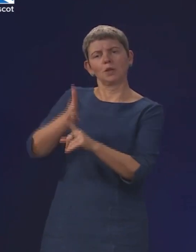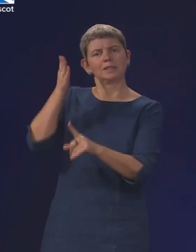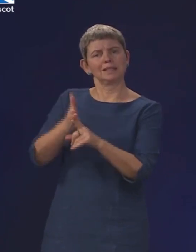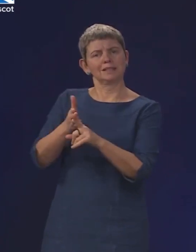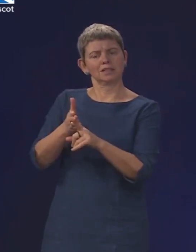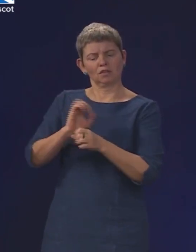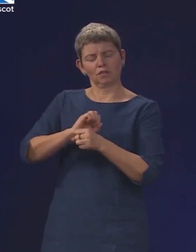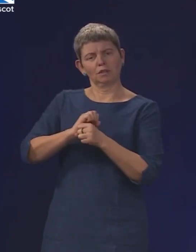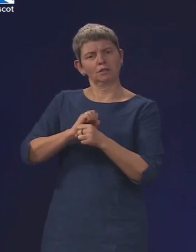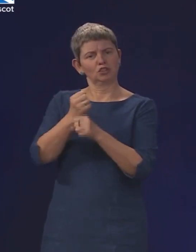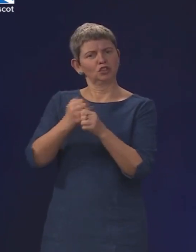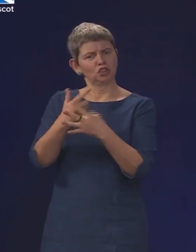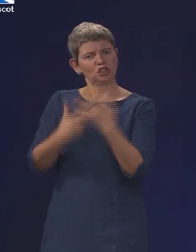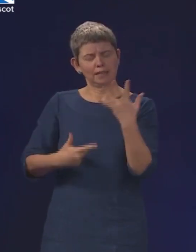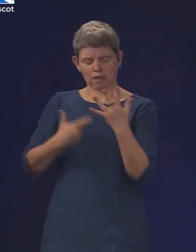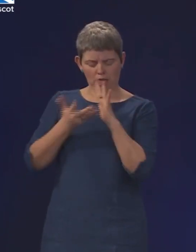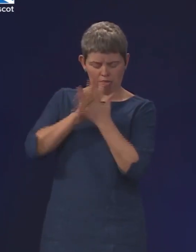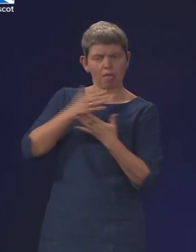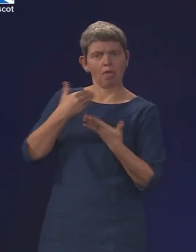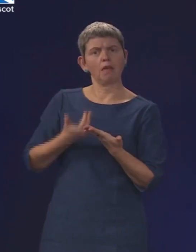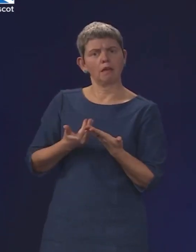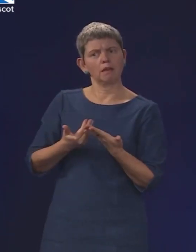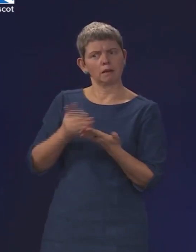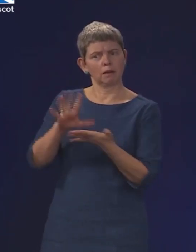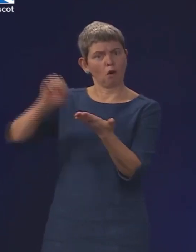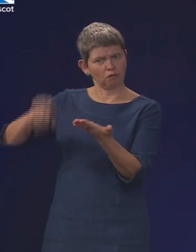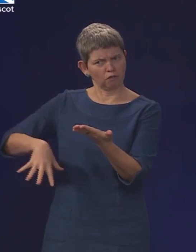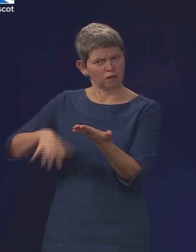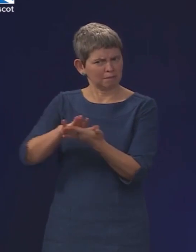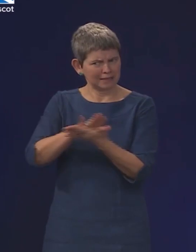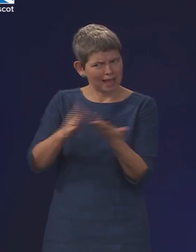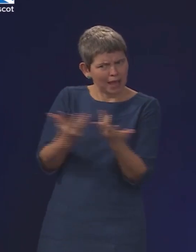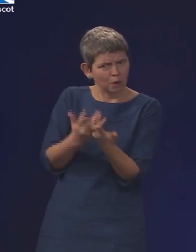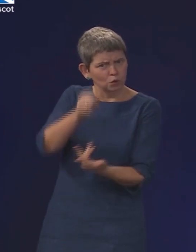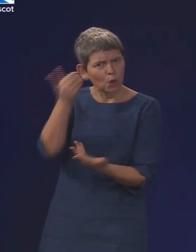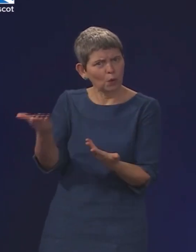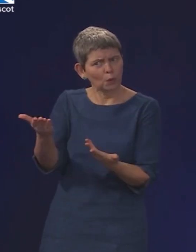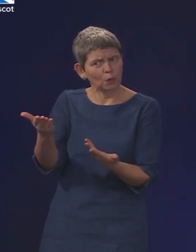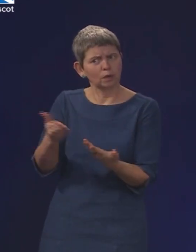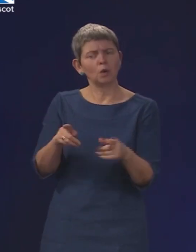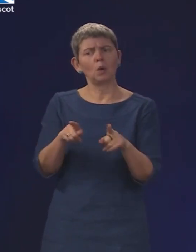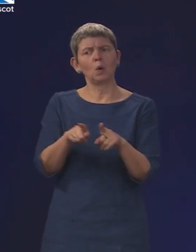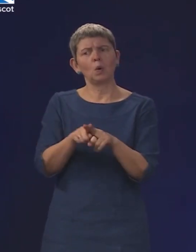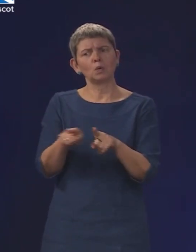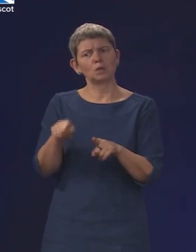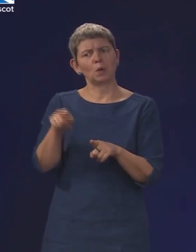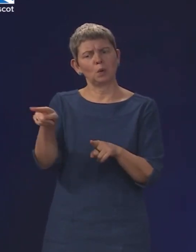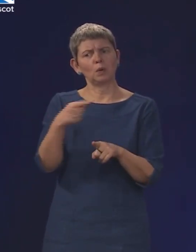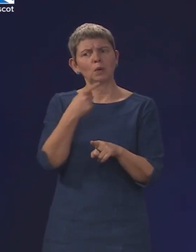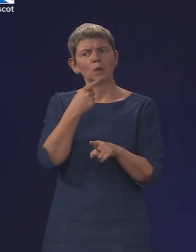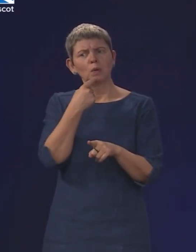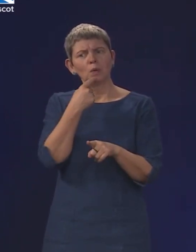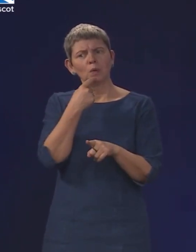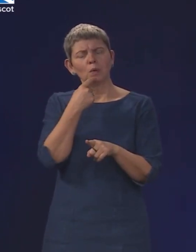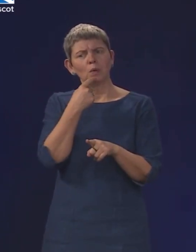legal sex under GRR? And you've also created this new category of rapist, but GRR